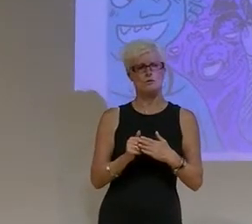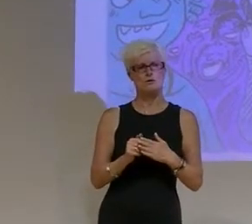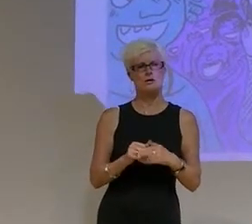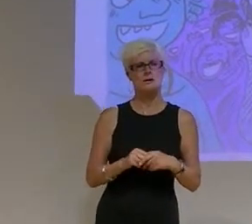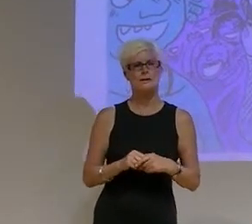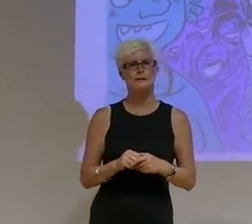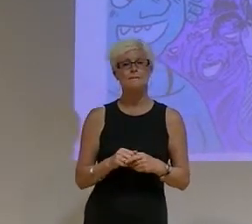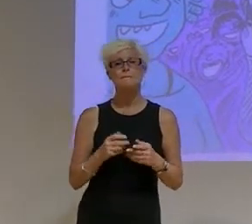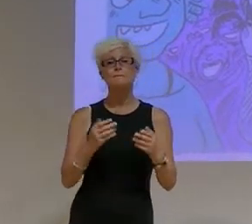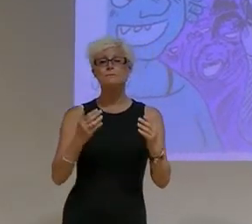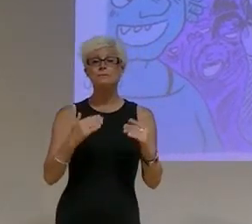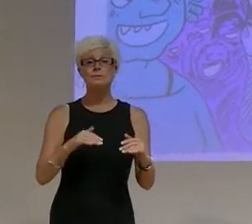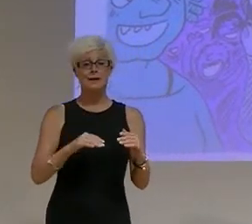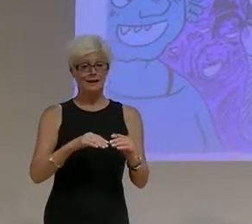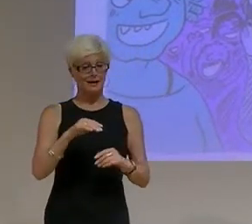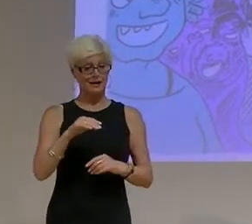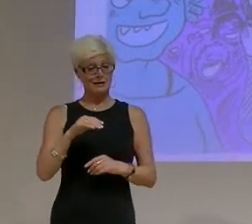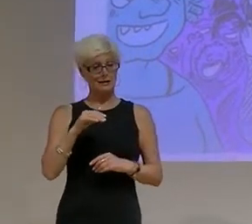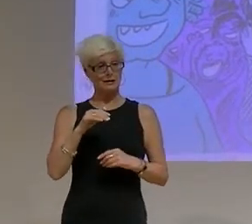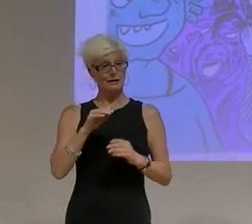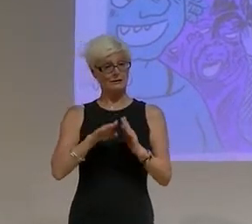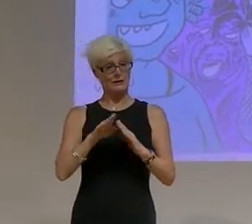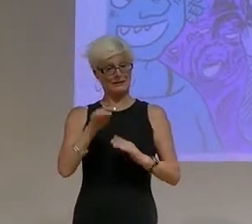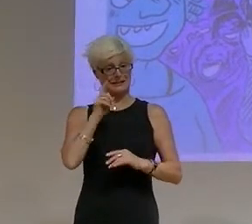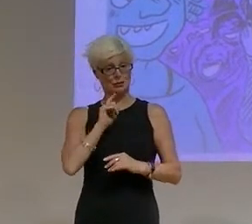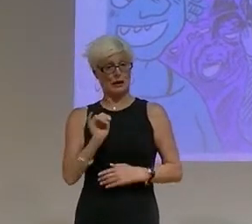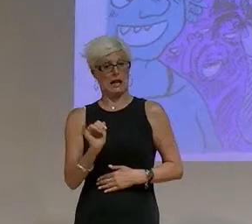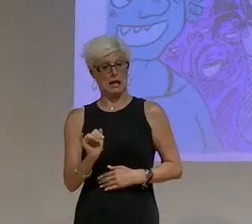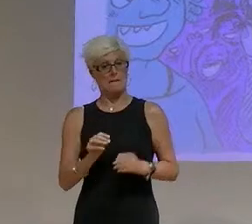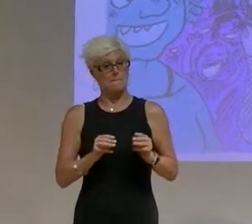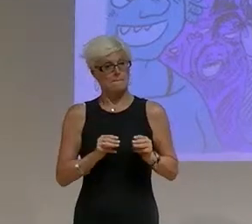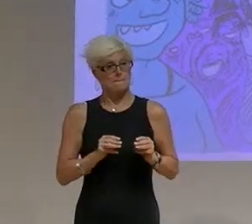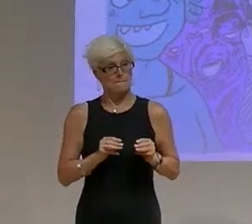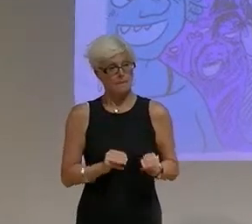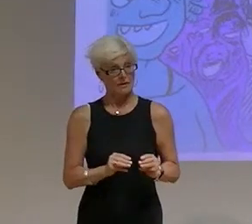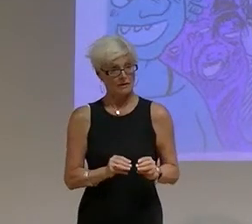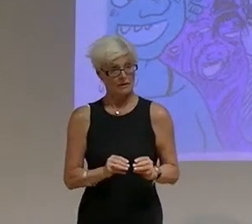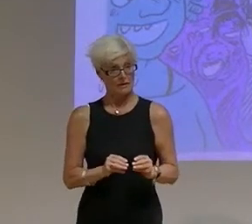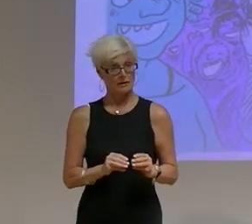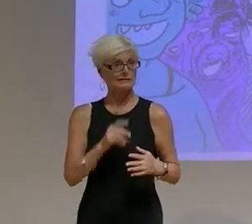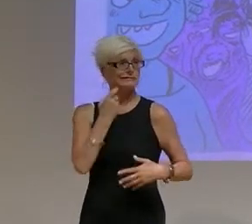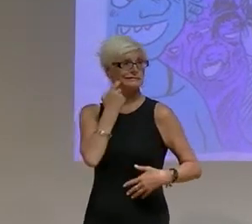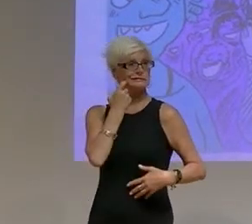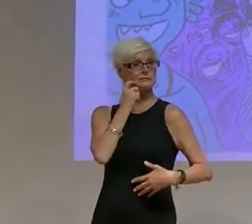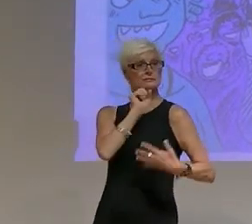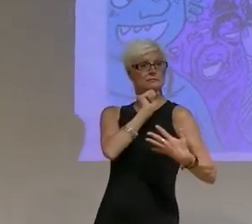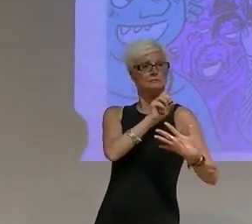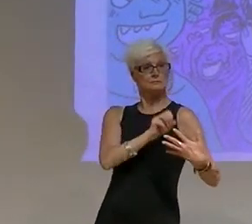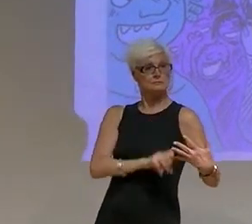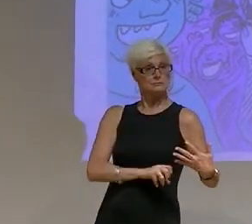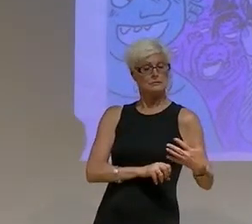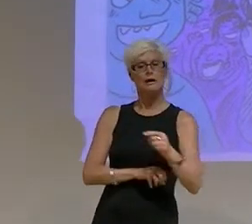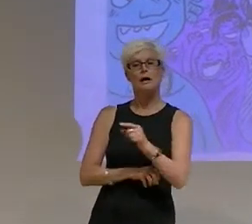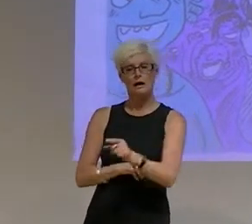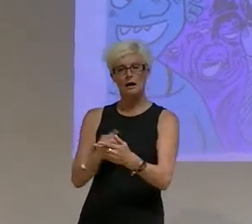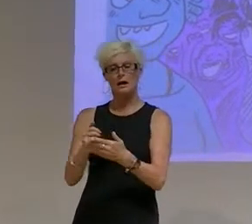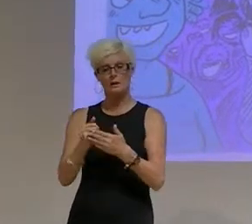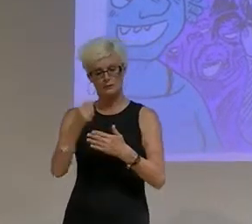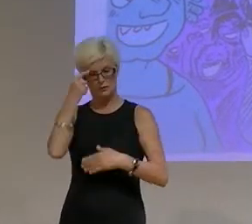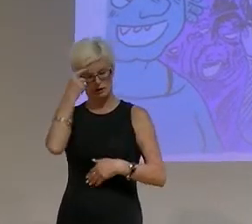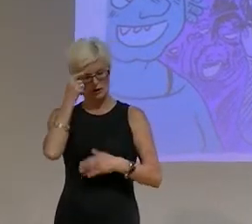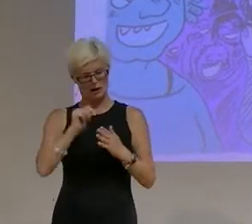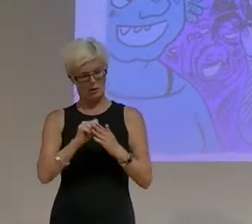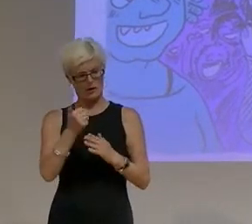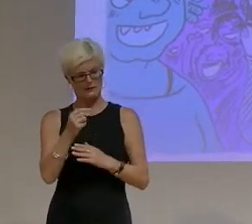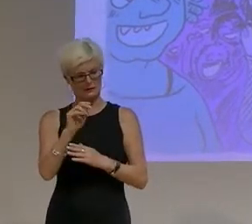Developing asexuality as a method thus provides a series of insights such to the ones I've highlighted above for thinking about the role of asexuality can